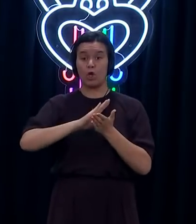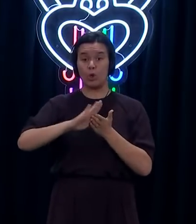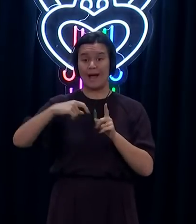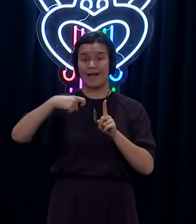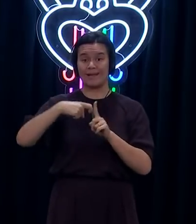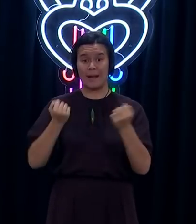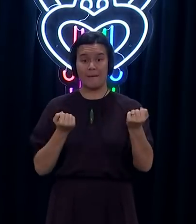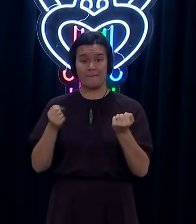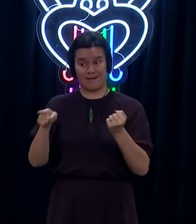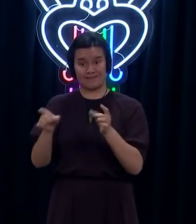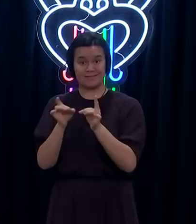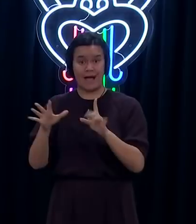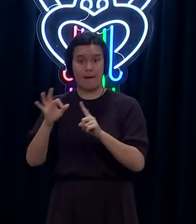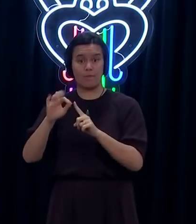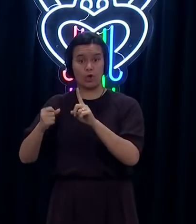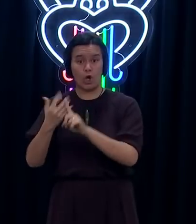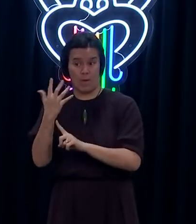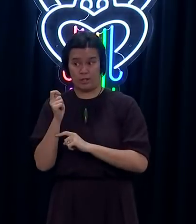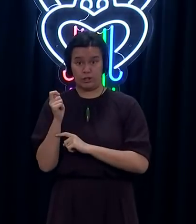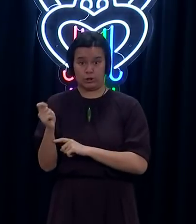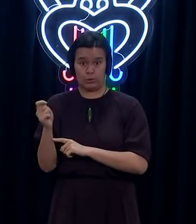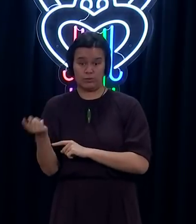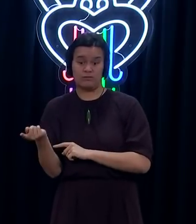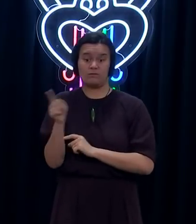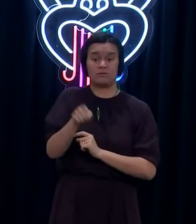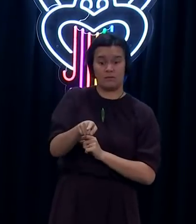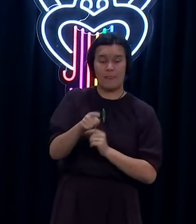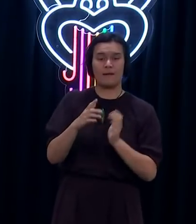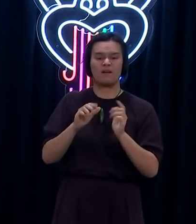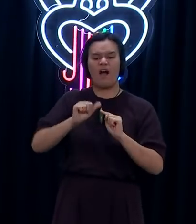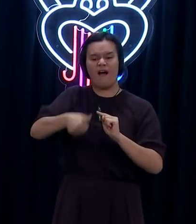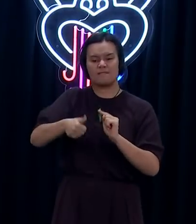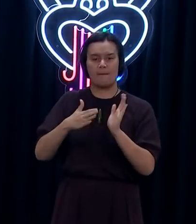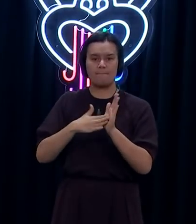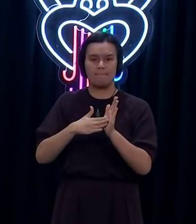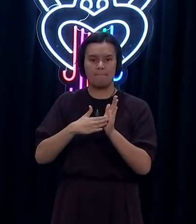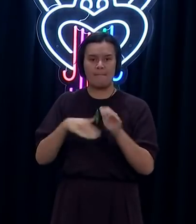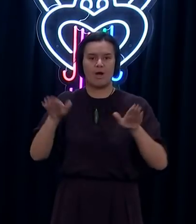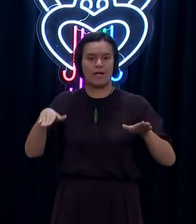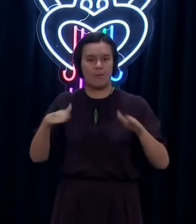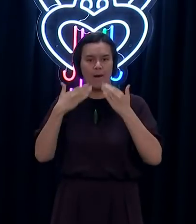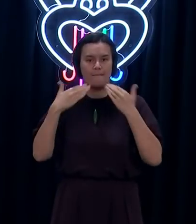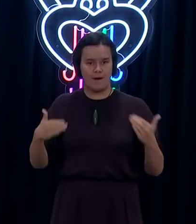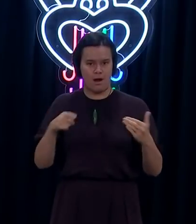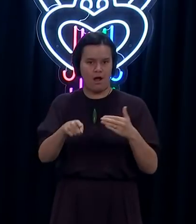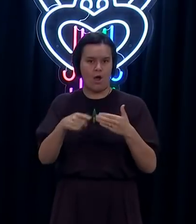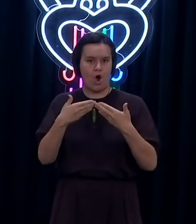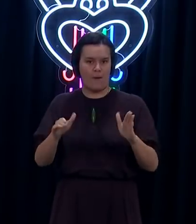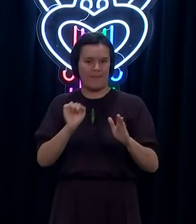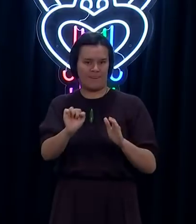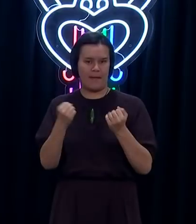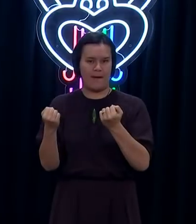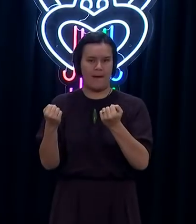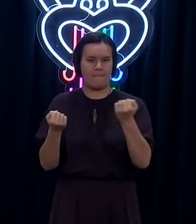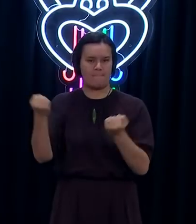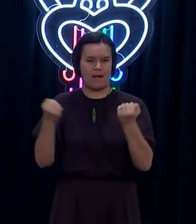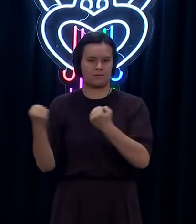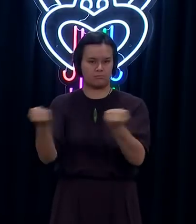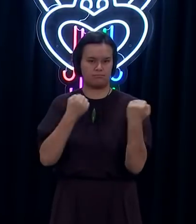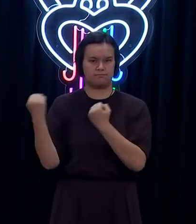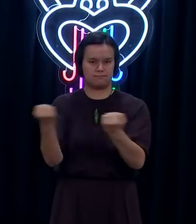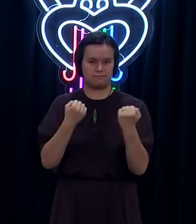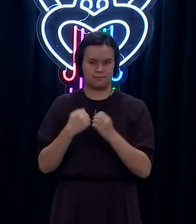bus in Pukukaui, and on Tuesday, Manurewa Marae will begin running their service. On Friday, two buses will form the basis of a